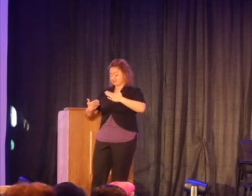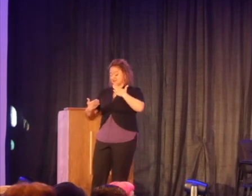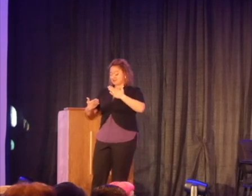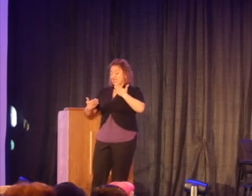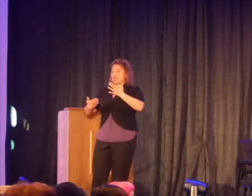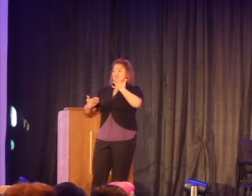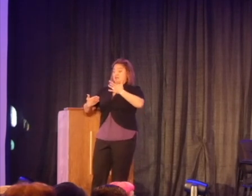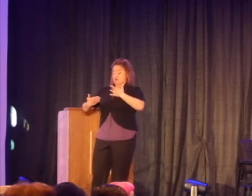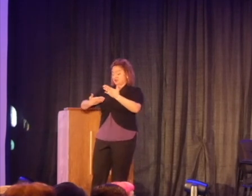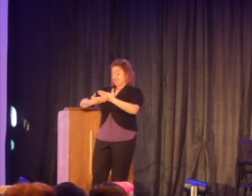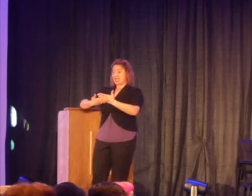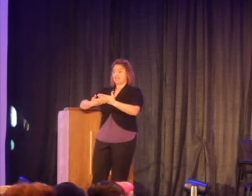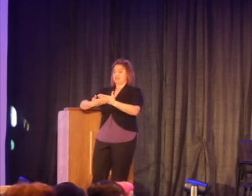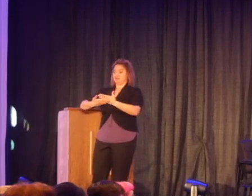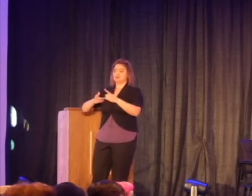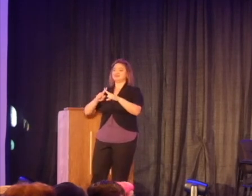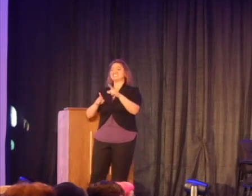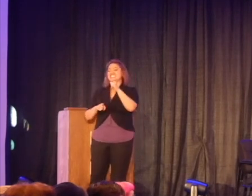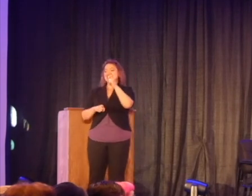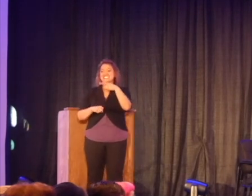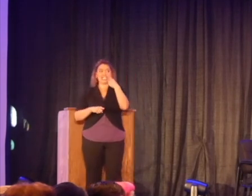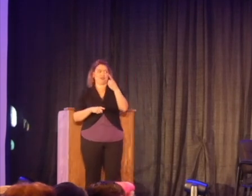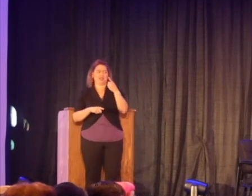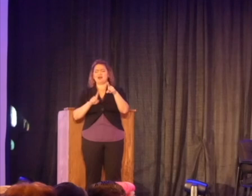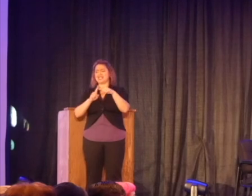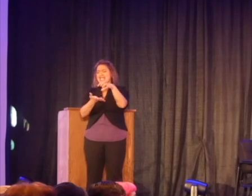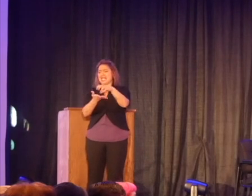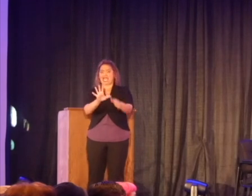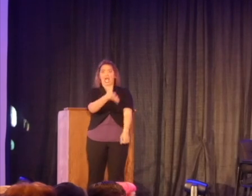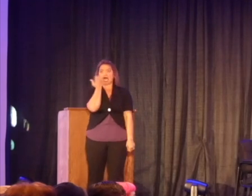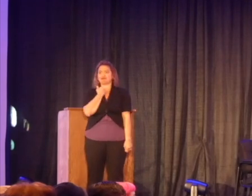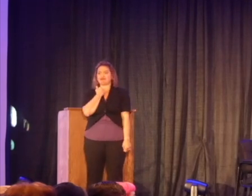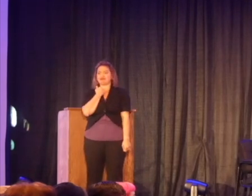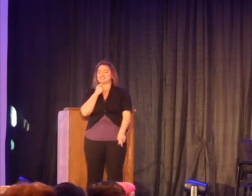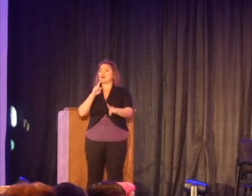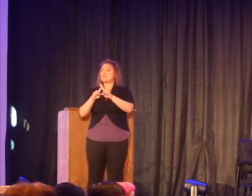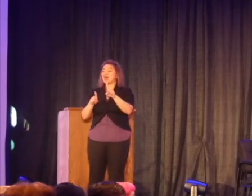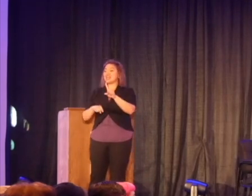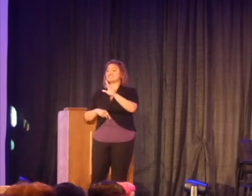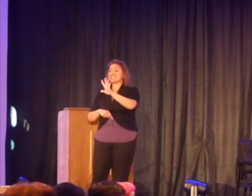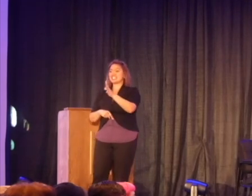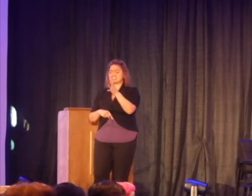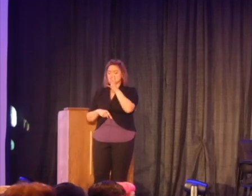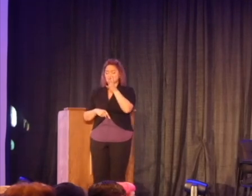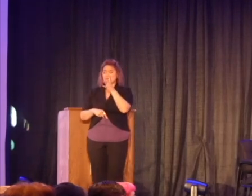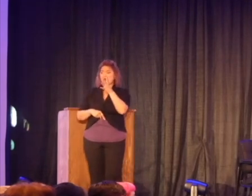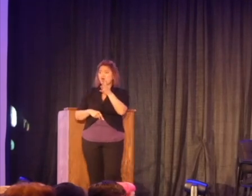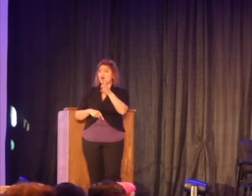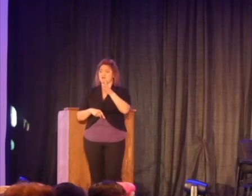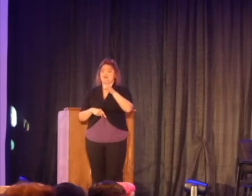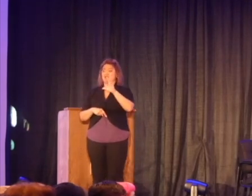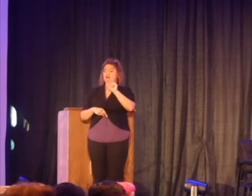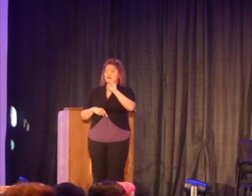got to, he couldn't tell me then, but you know, we smashed a cake. That's what we did for his birthday. And I didn't, and his mom didn't get to say, hey baby,